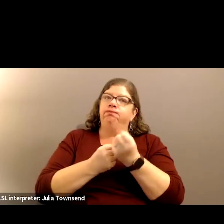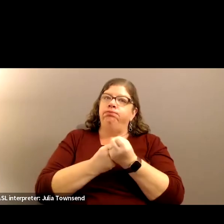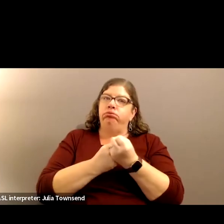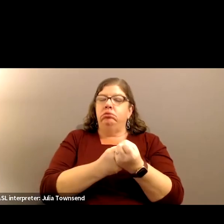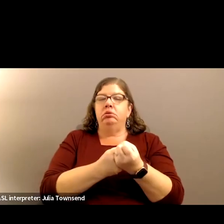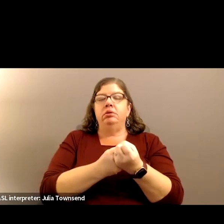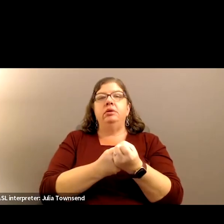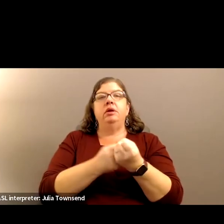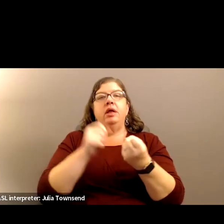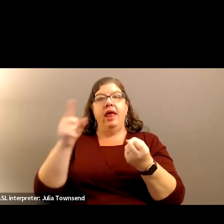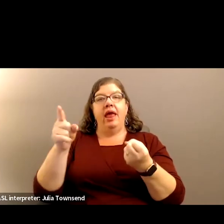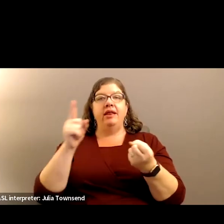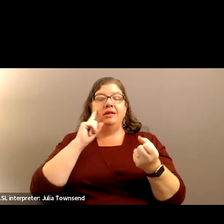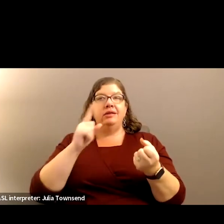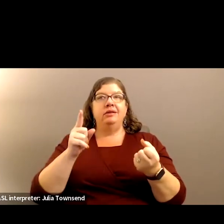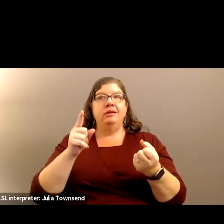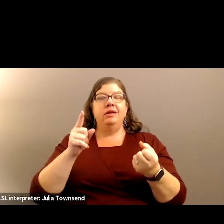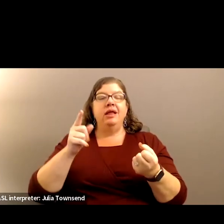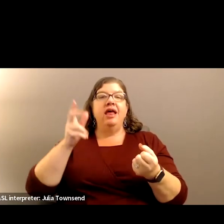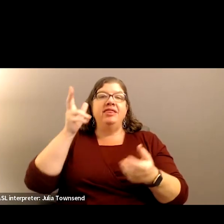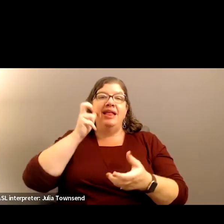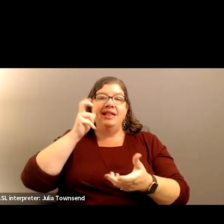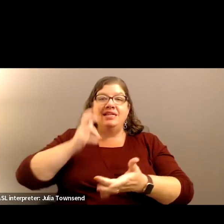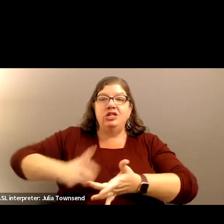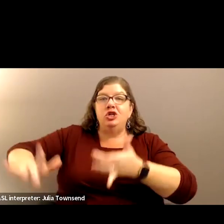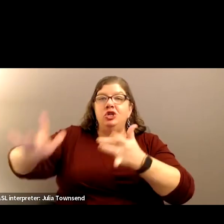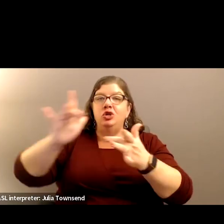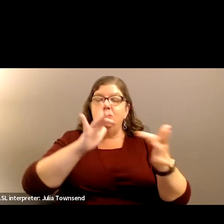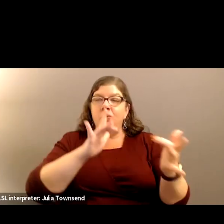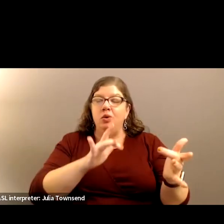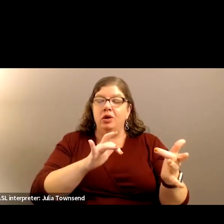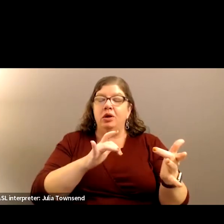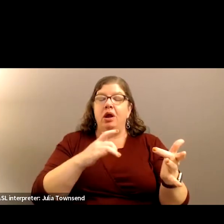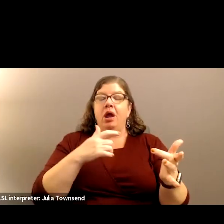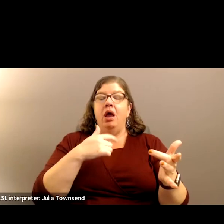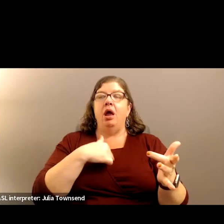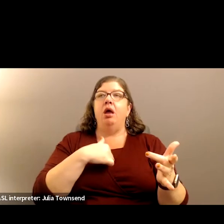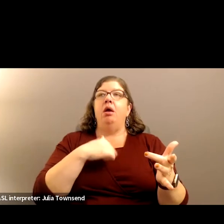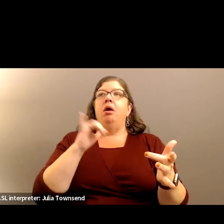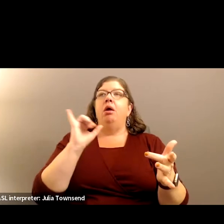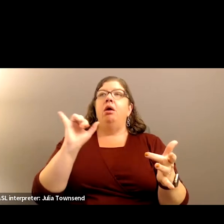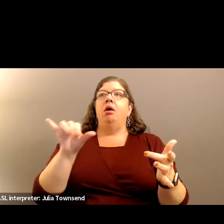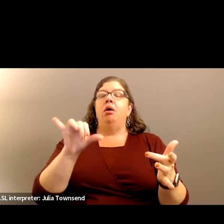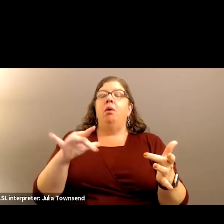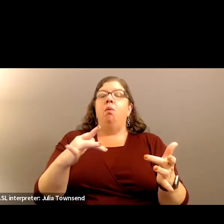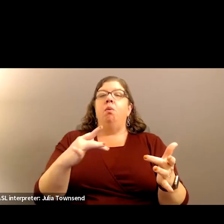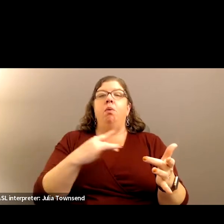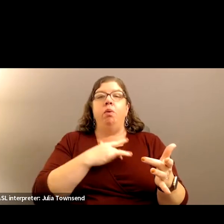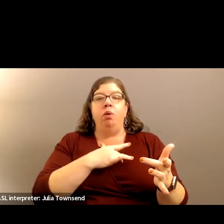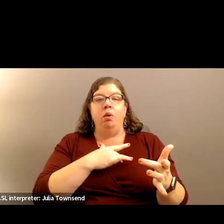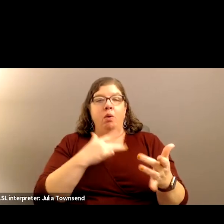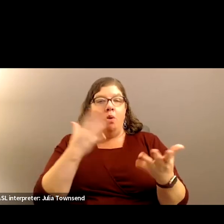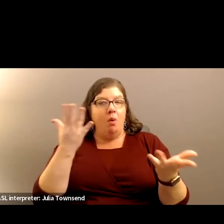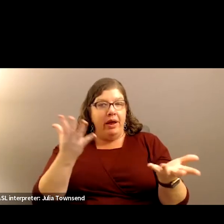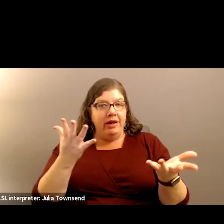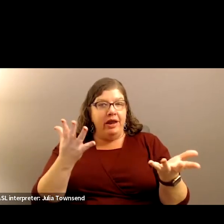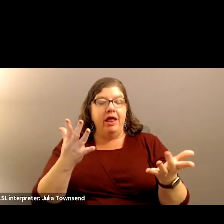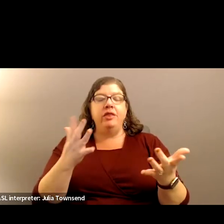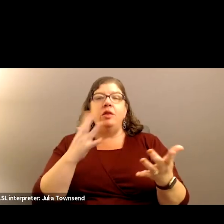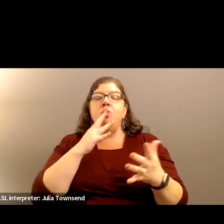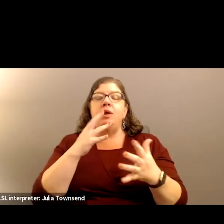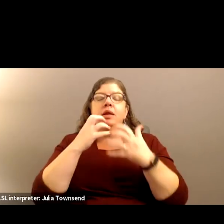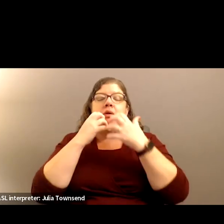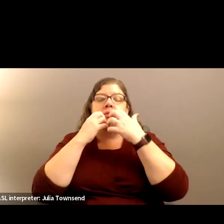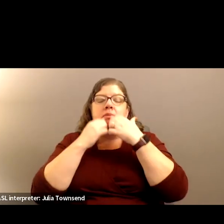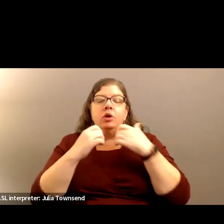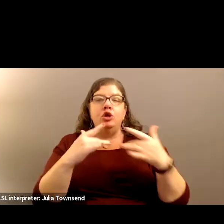listening tour, I was struck so deeply by the caring concern